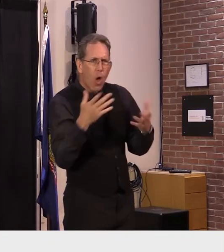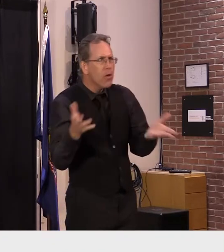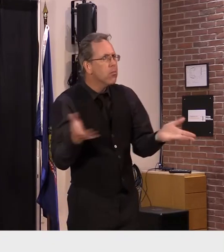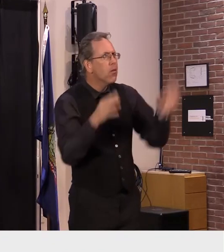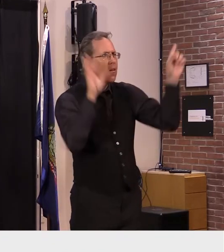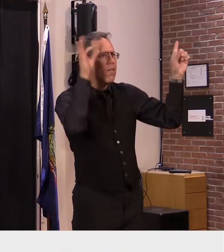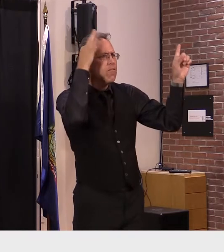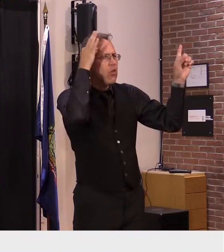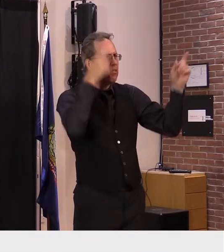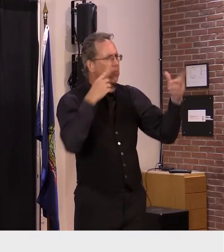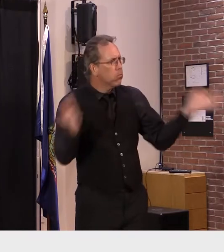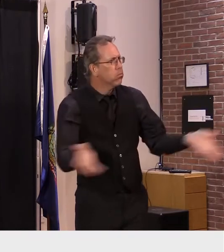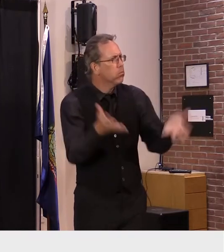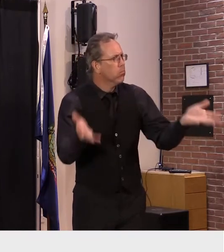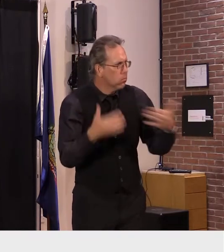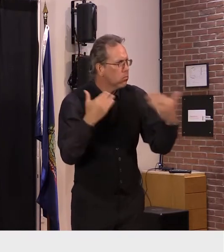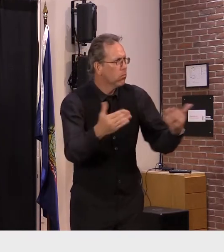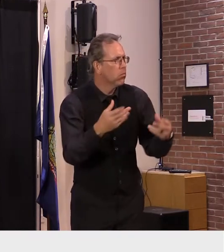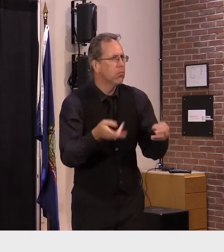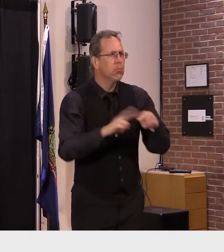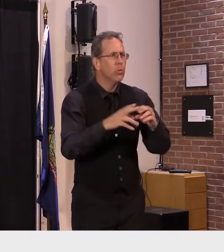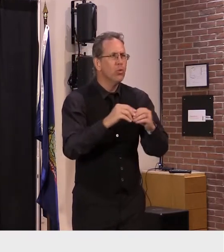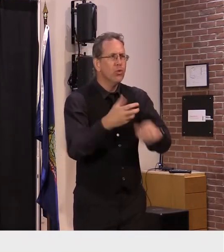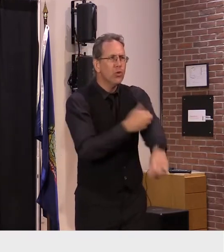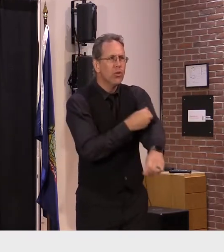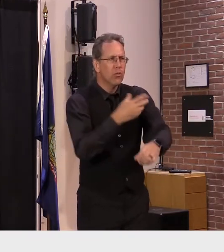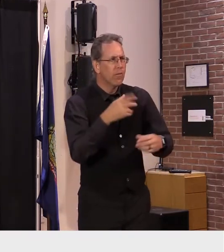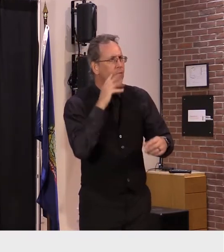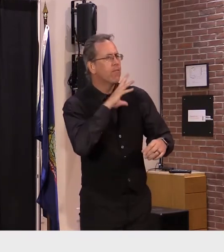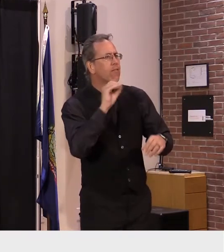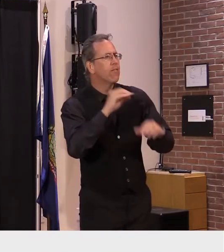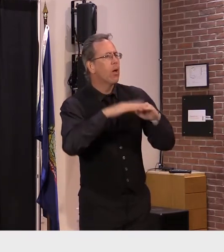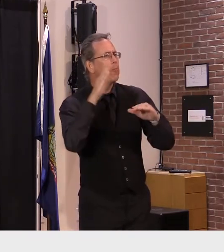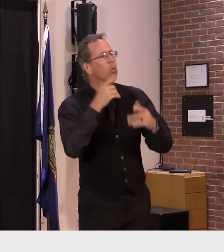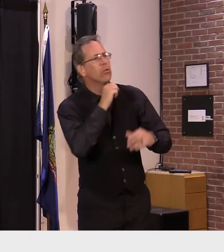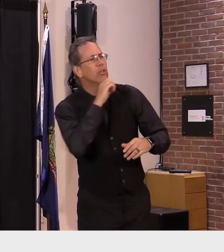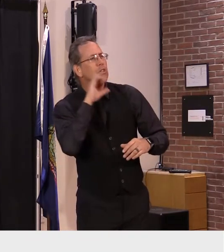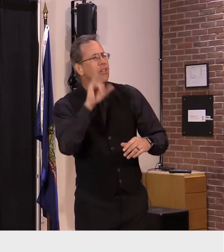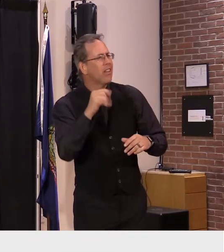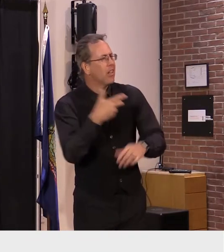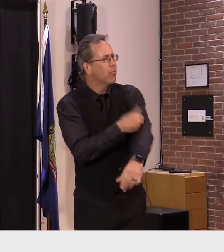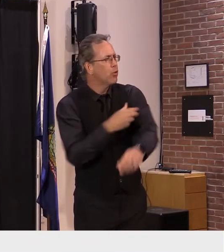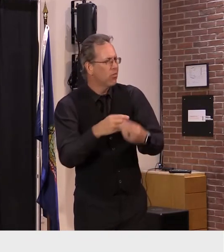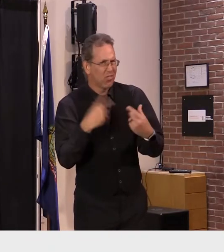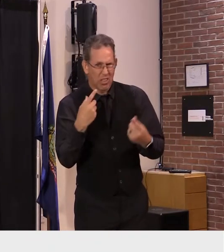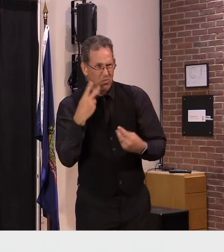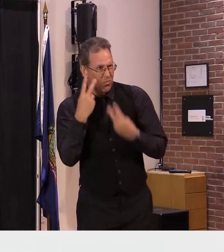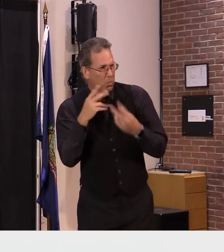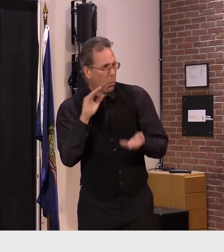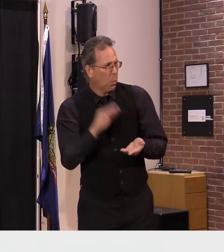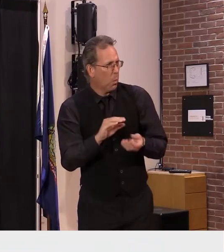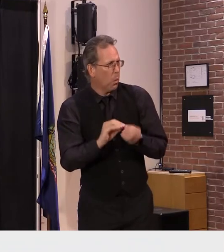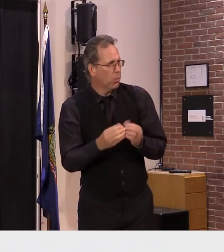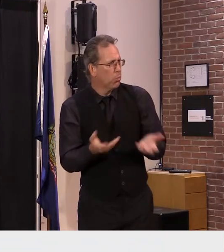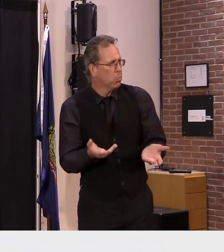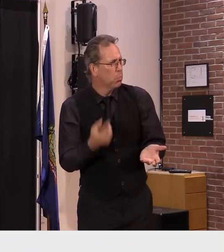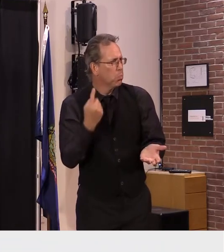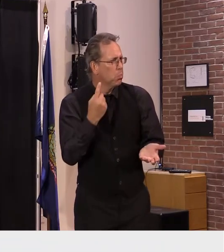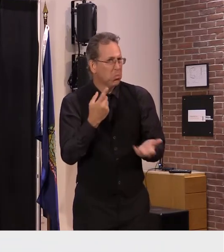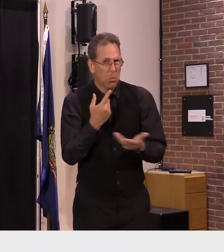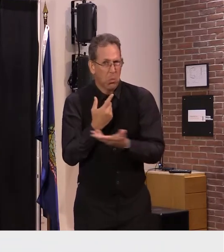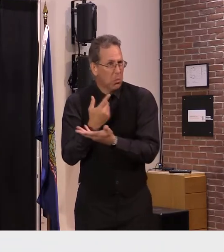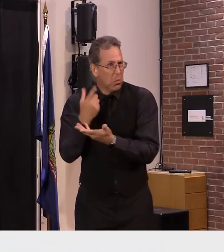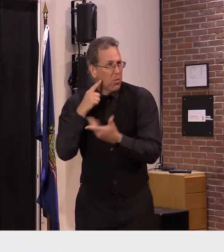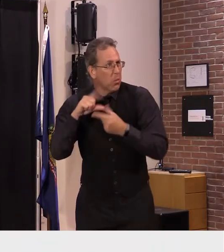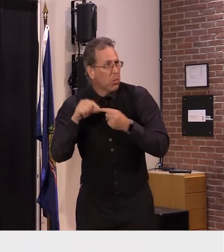i was wondering if you could comment on why you think uptake of the second booster has been this low and if you have any messages for people who